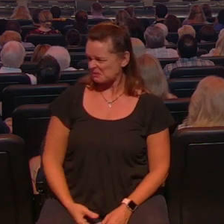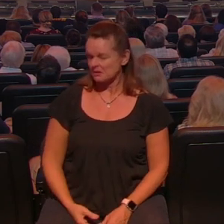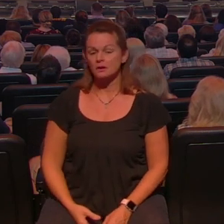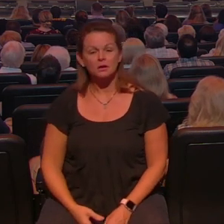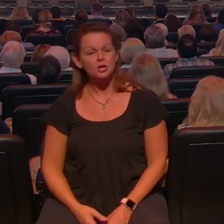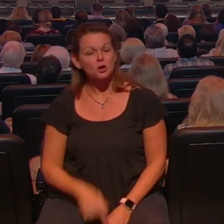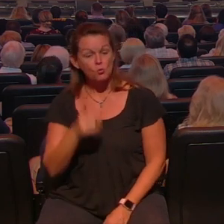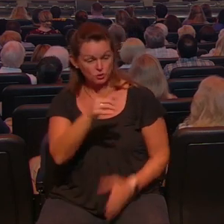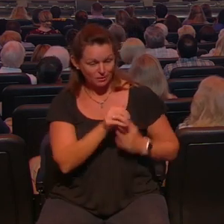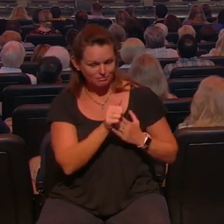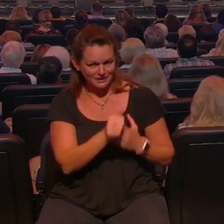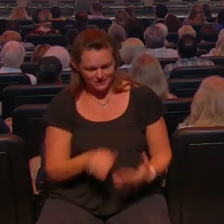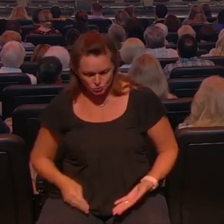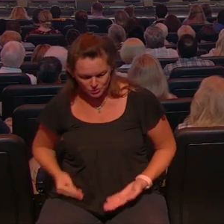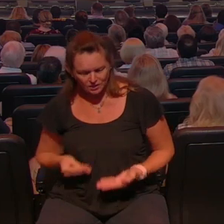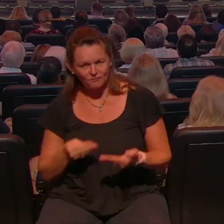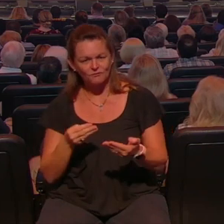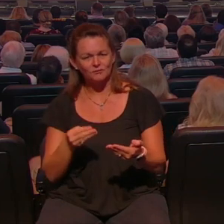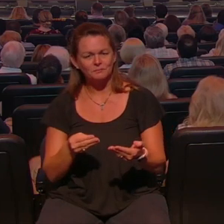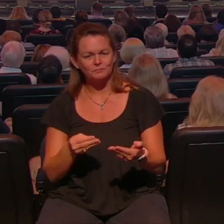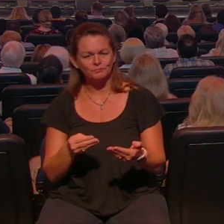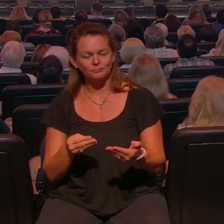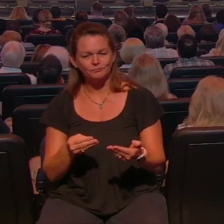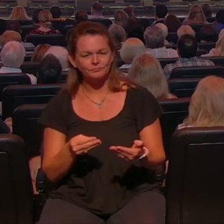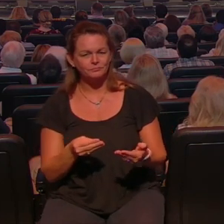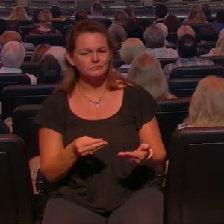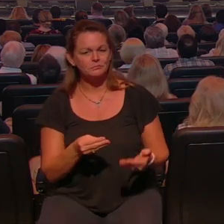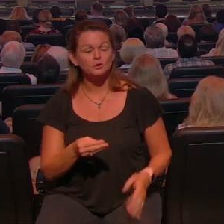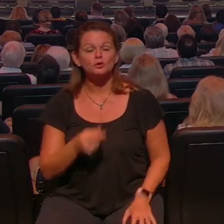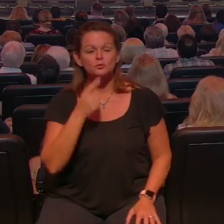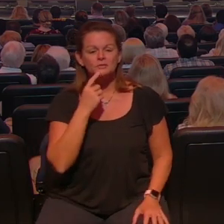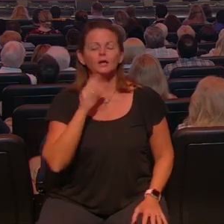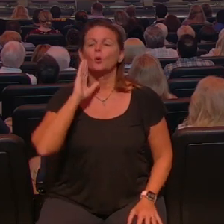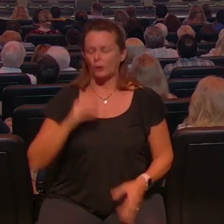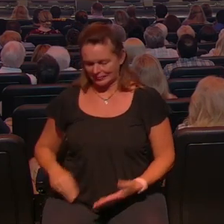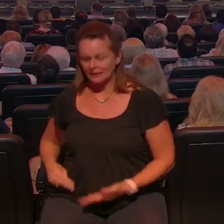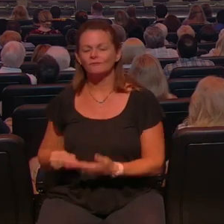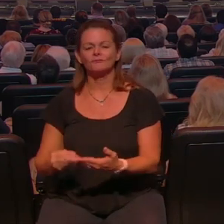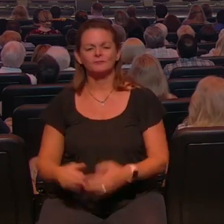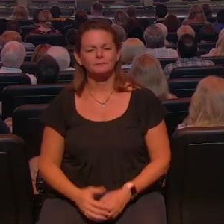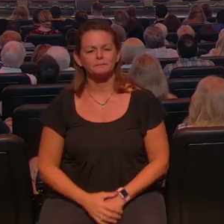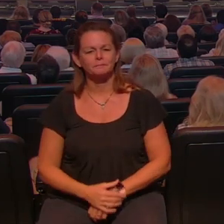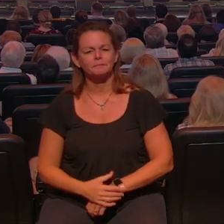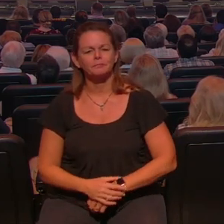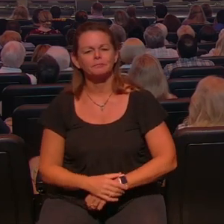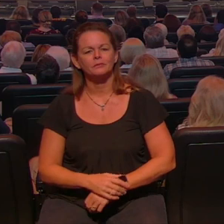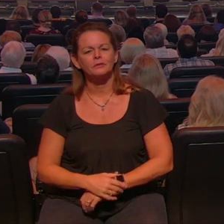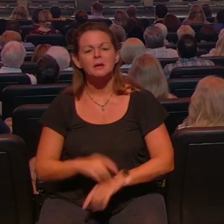leading the people in giving this weekend you were saying we're we're going to give and then you said this but now this is not for